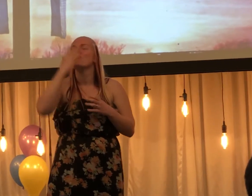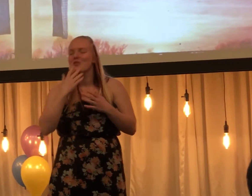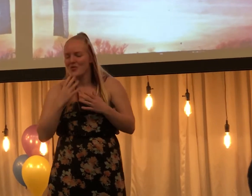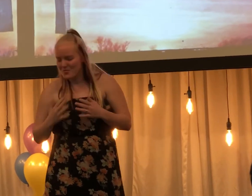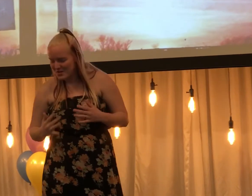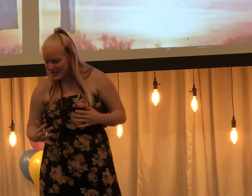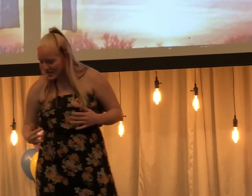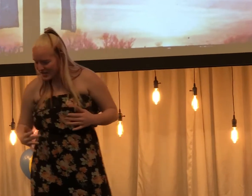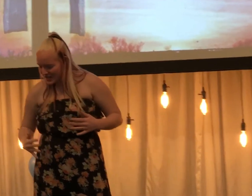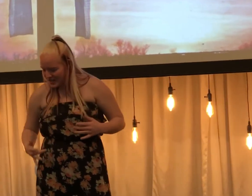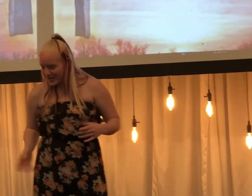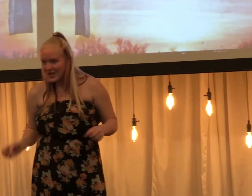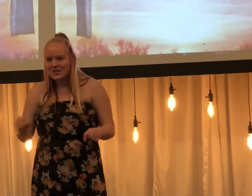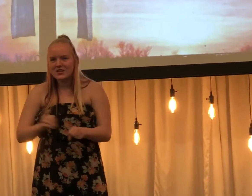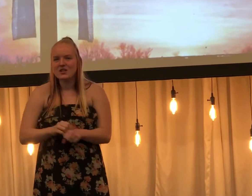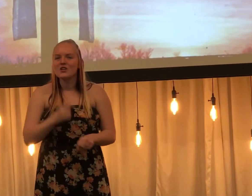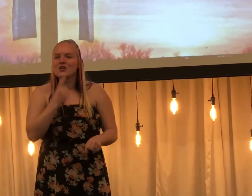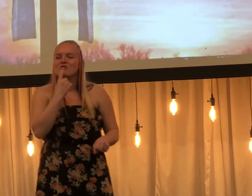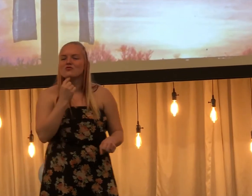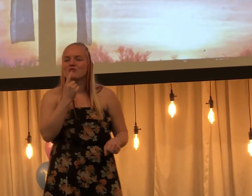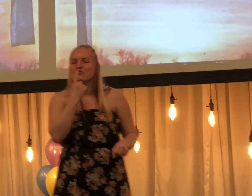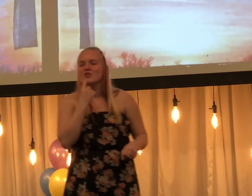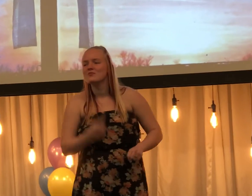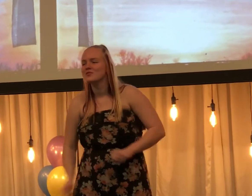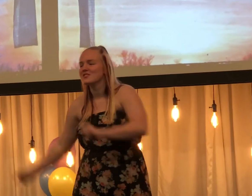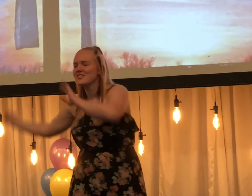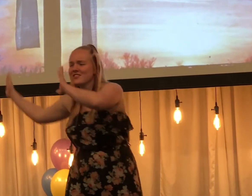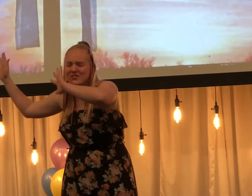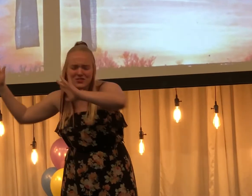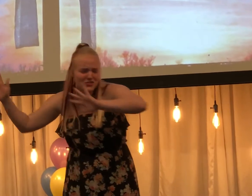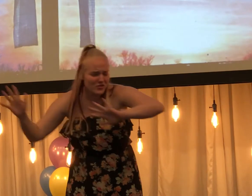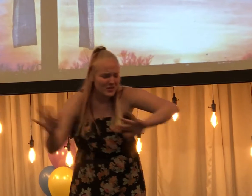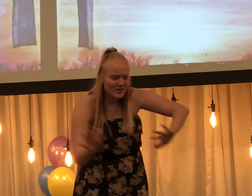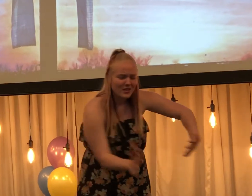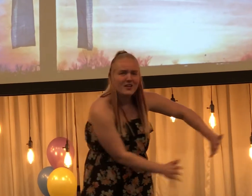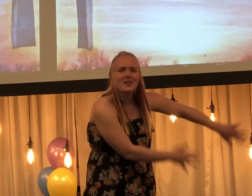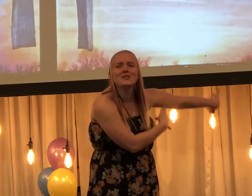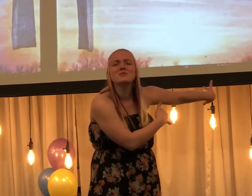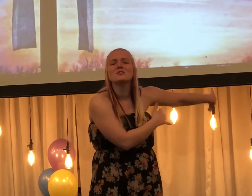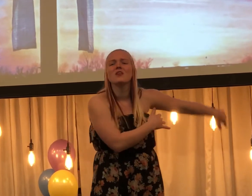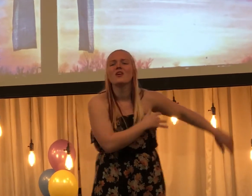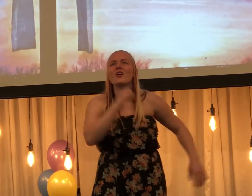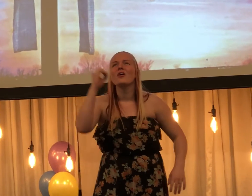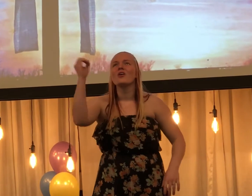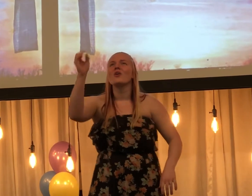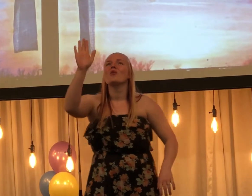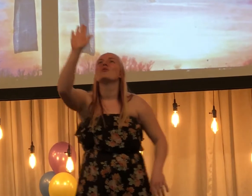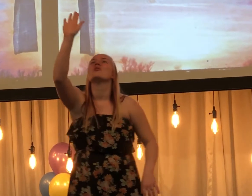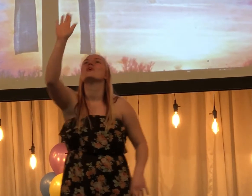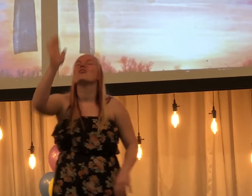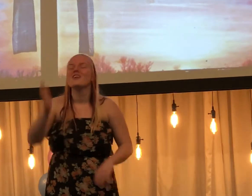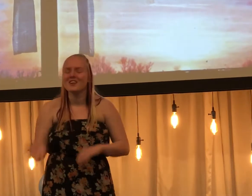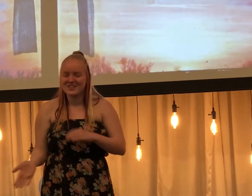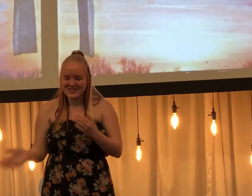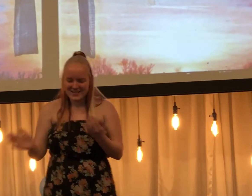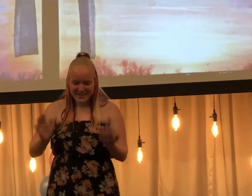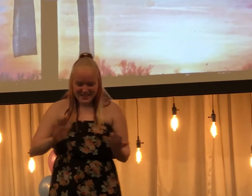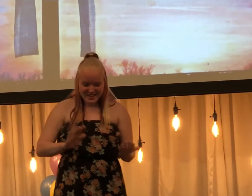your love in crimson streams Oh, your love